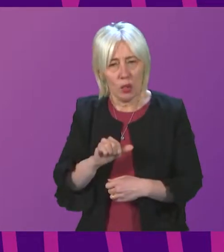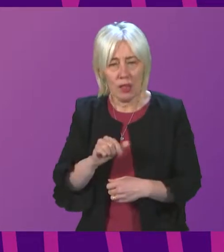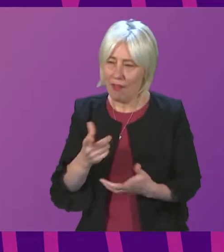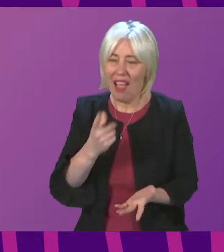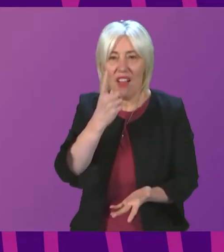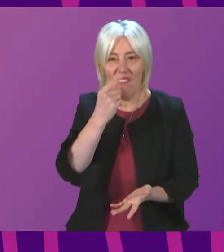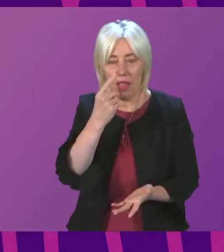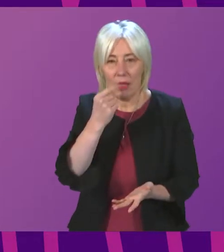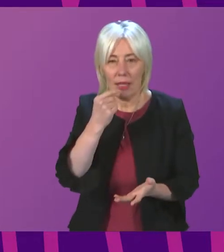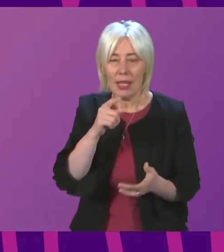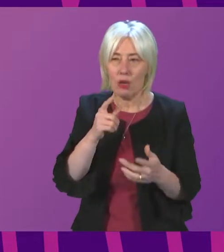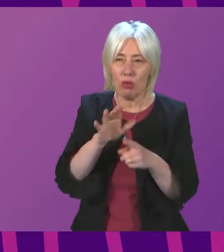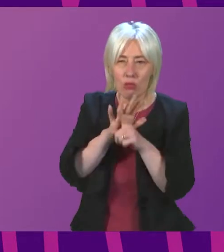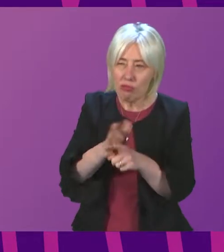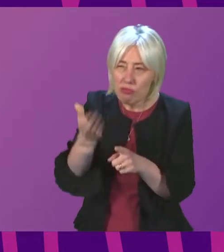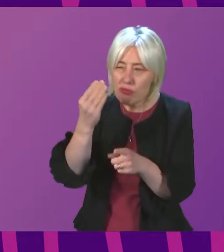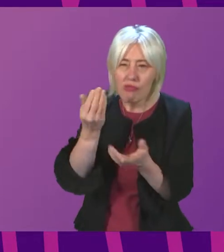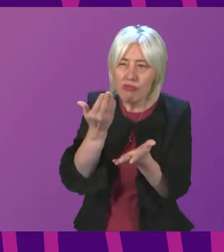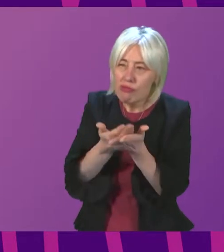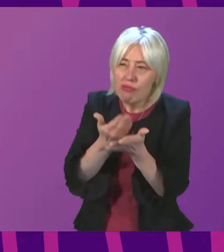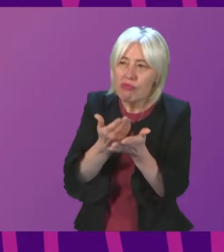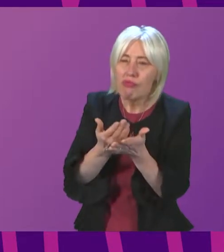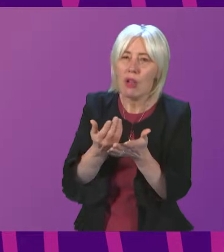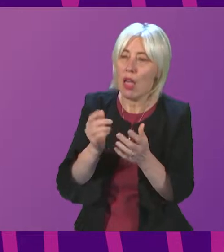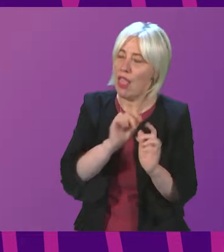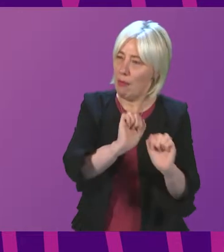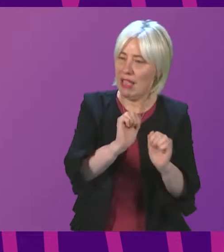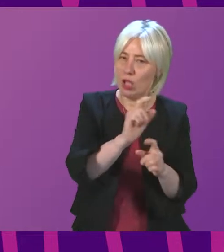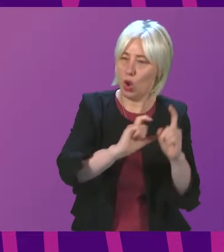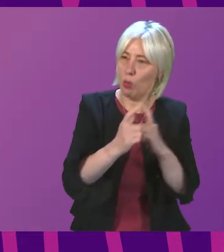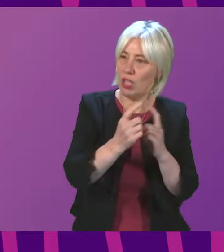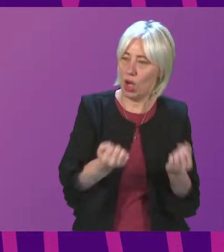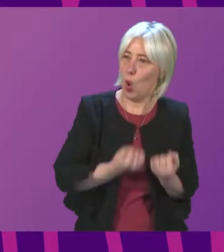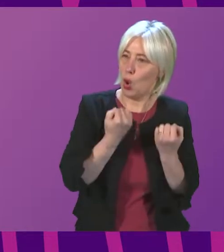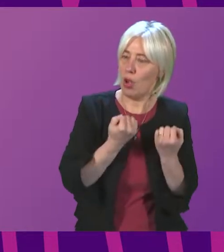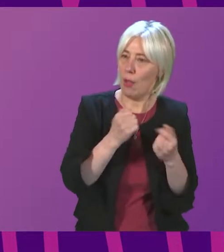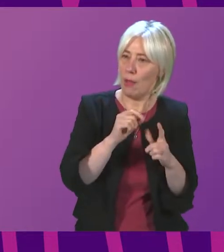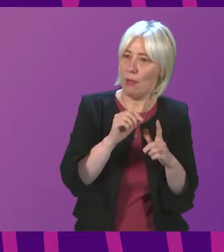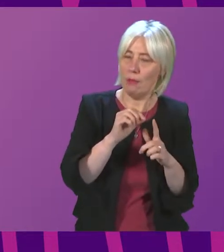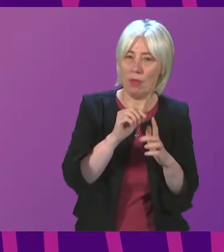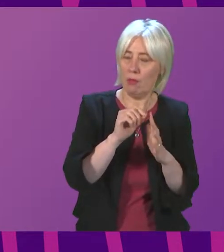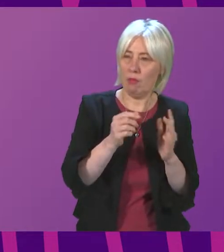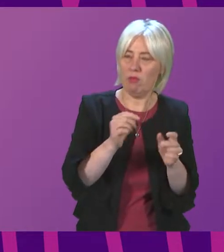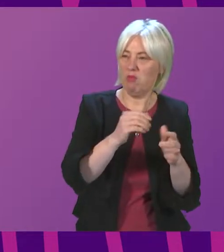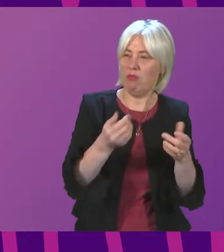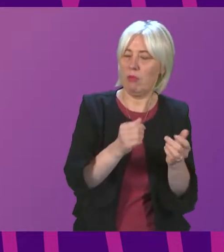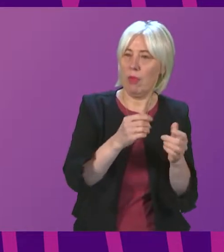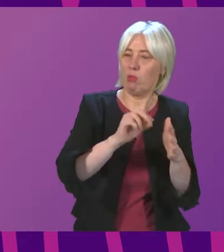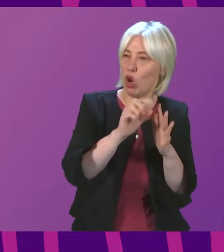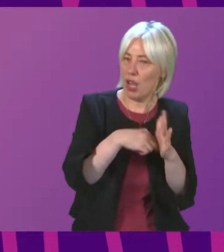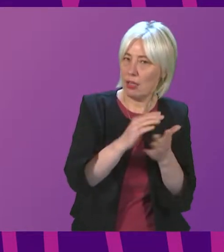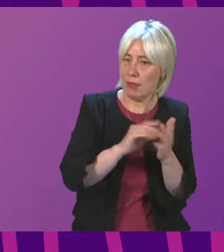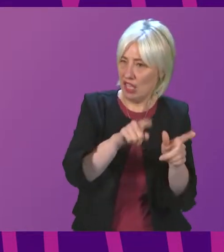ability to drive a harder bargain on behalf of communities to capture some more ownership of these these projects then that would be a worthwhile thing to further